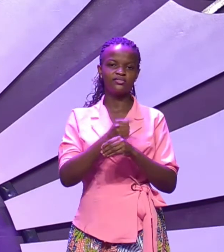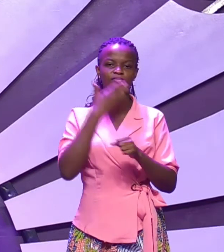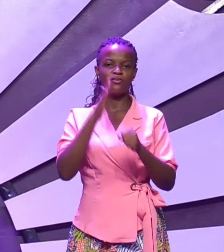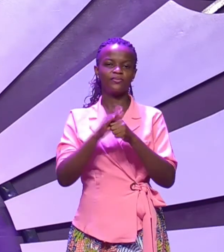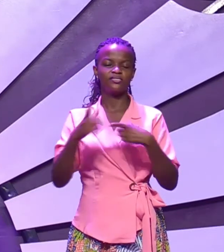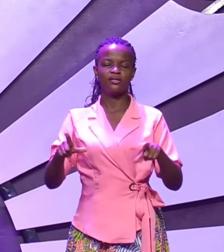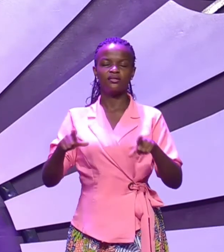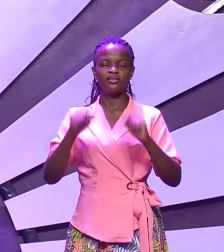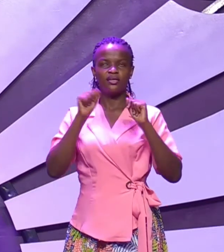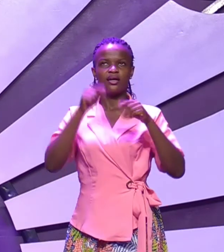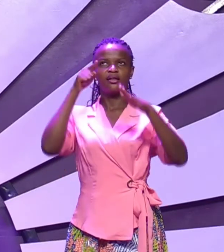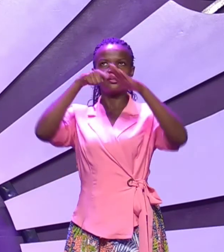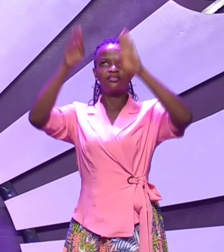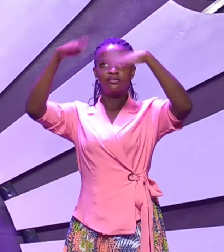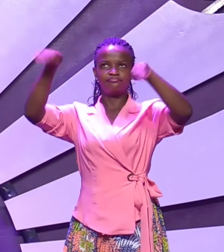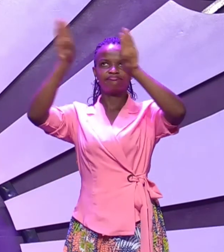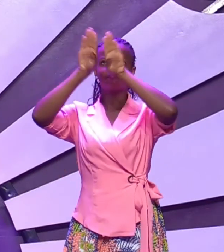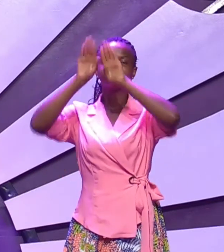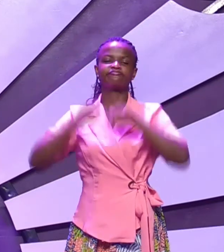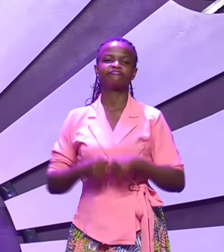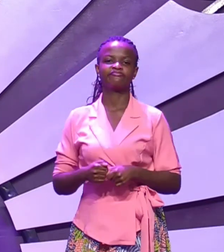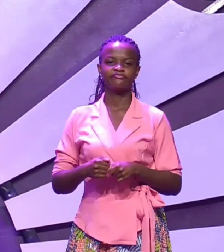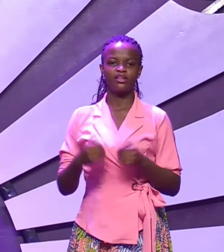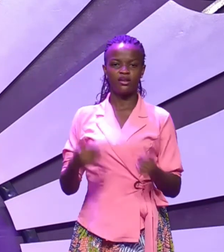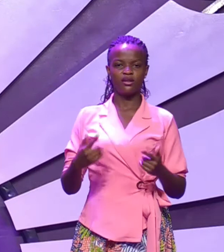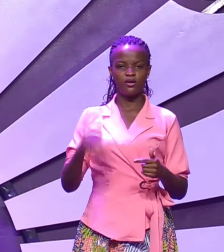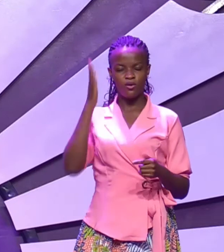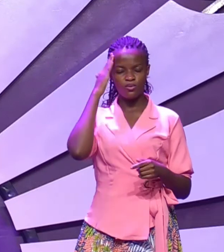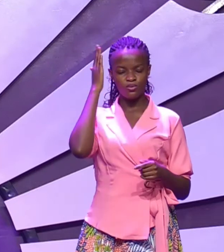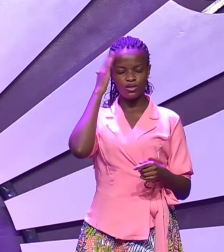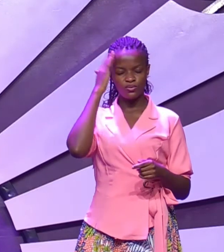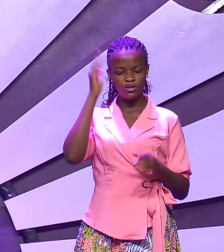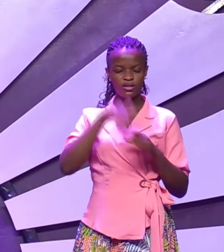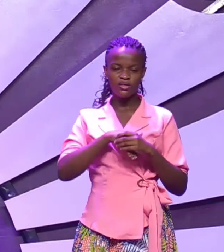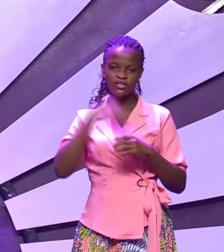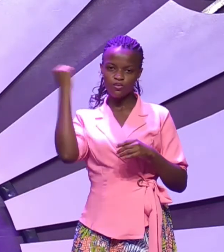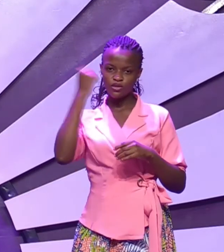and enter heaven we know that in the gospel of Matthew